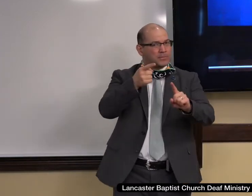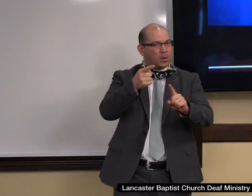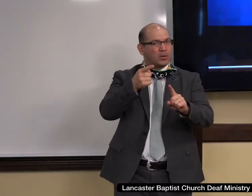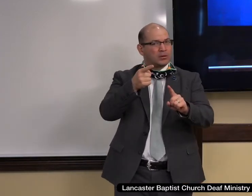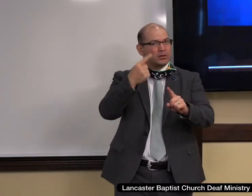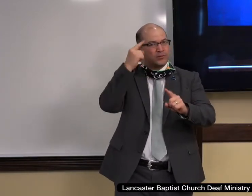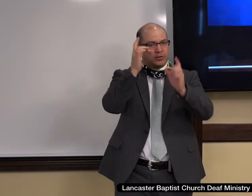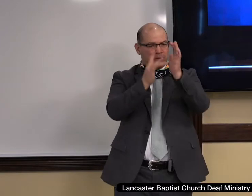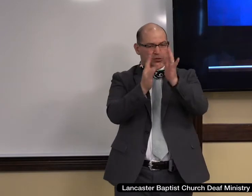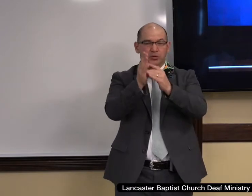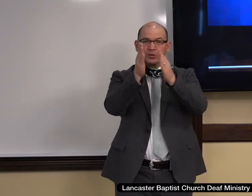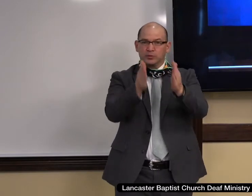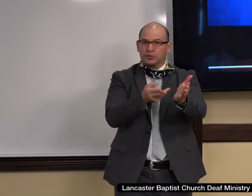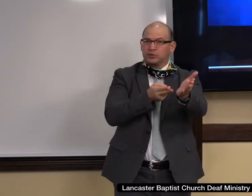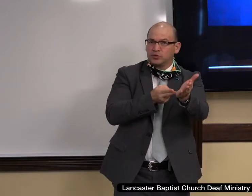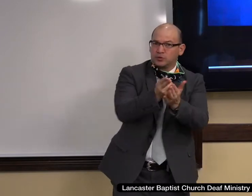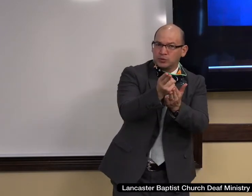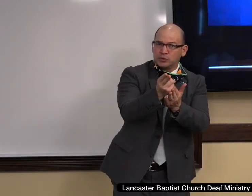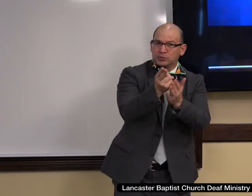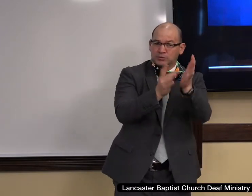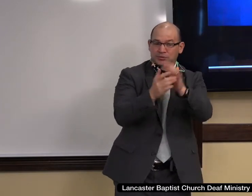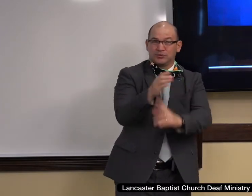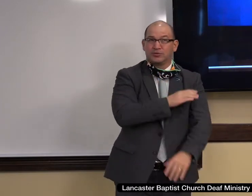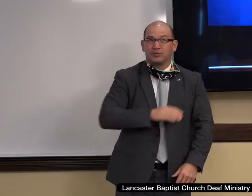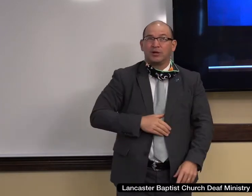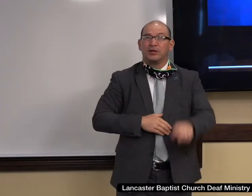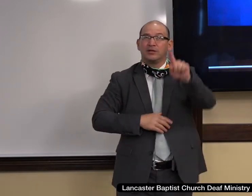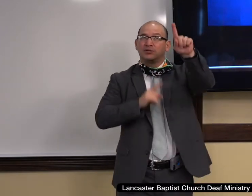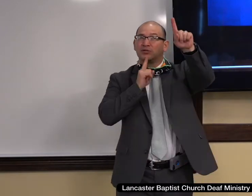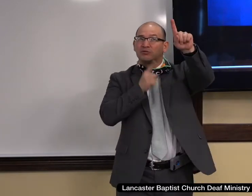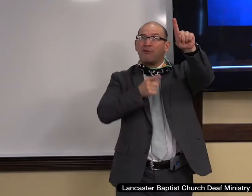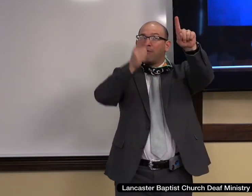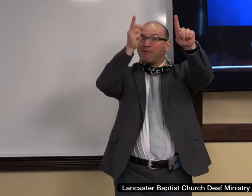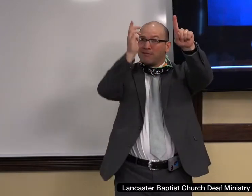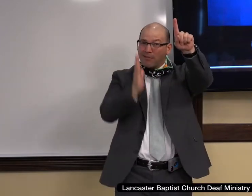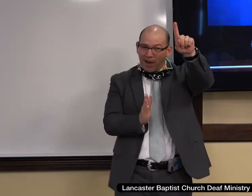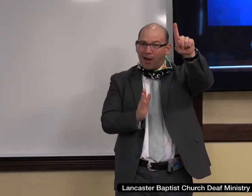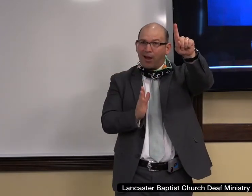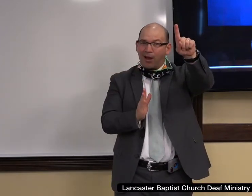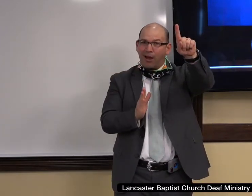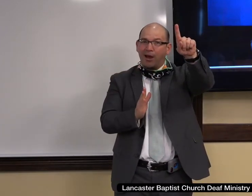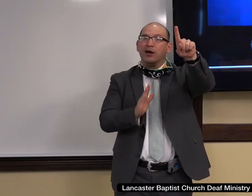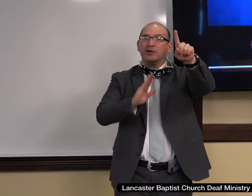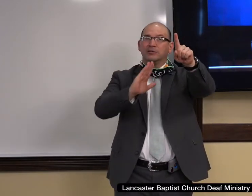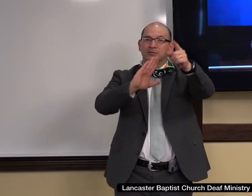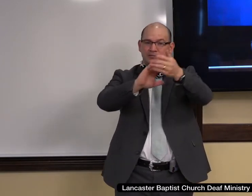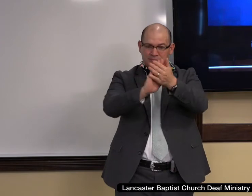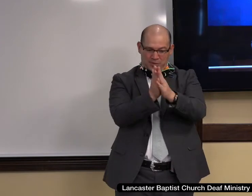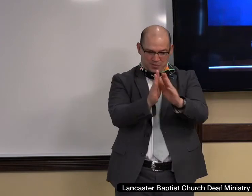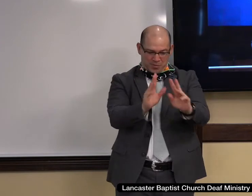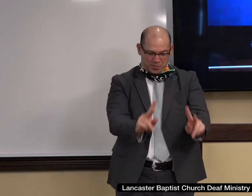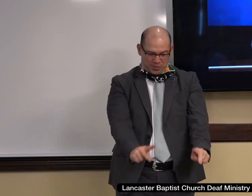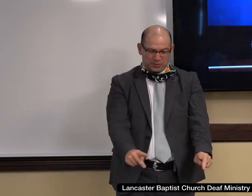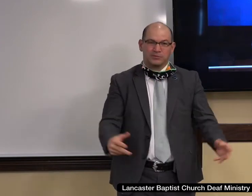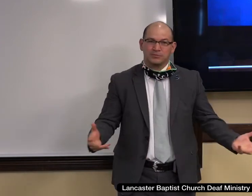God in the flesh. This is our cornerstone. And so this piece is essential.